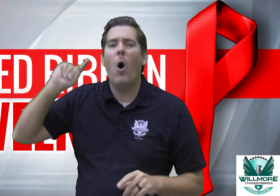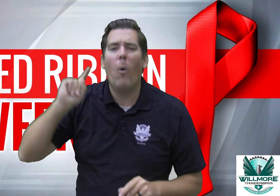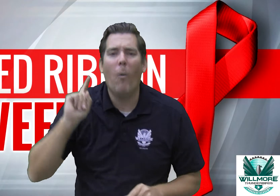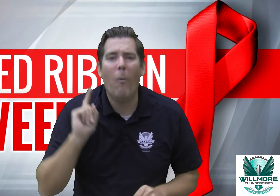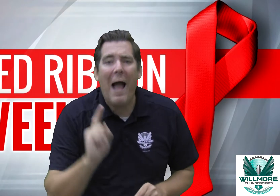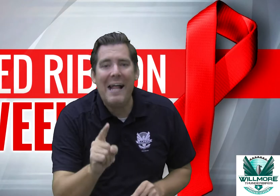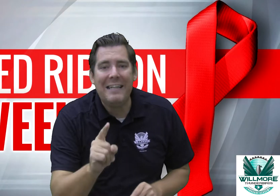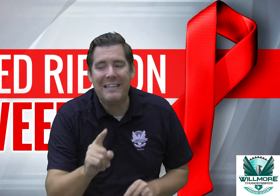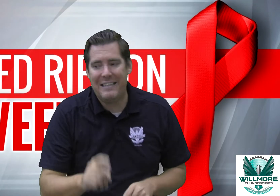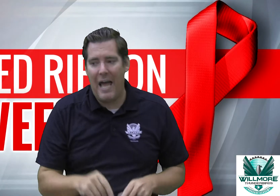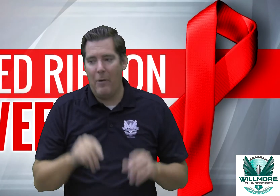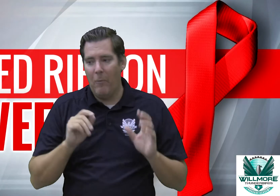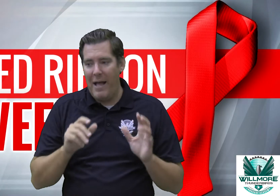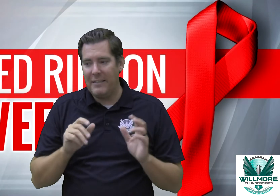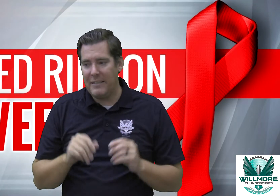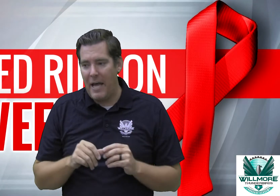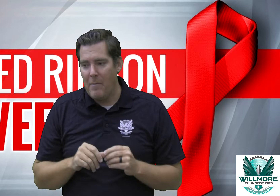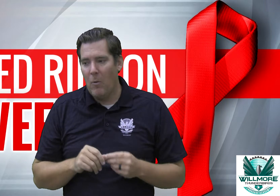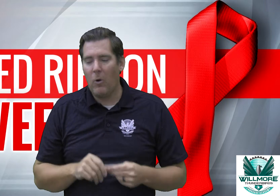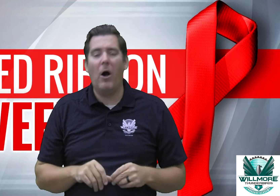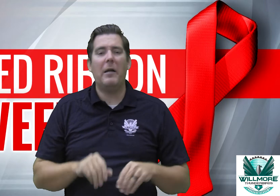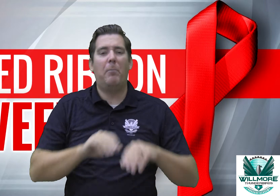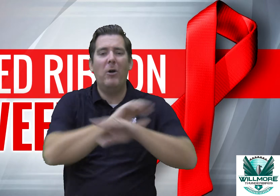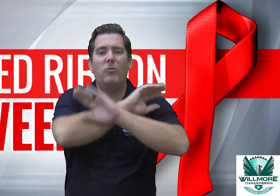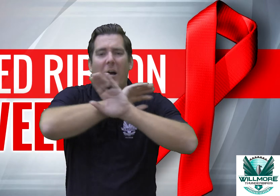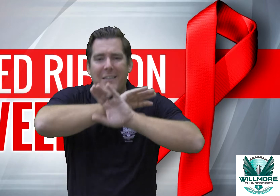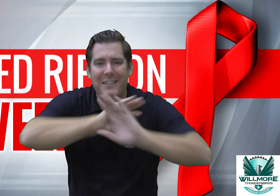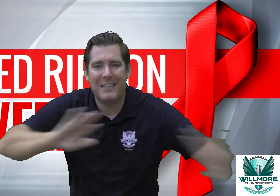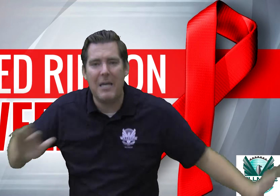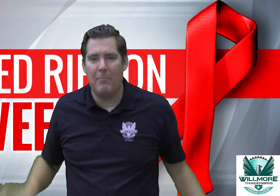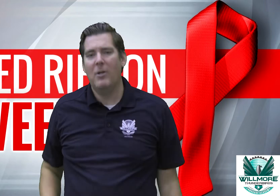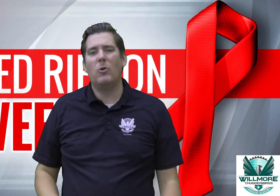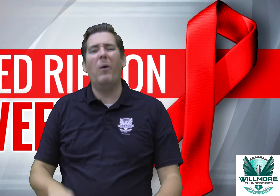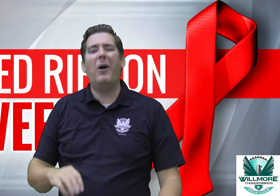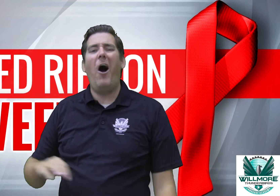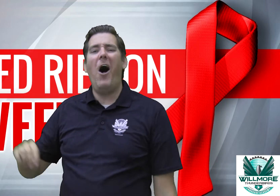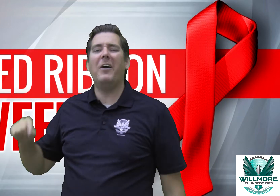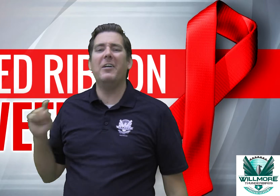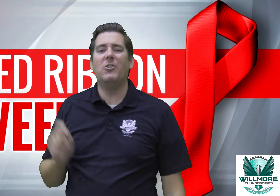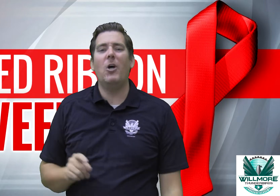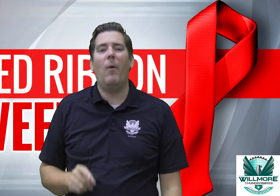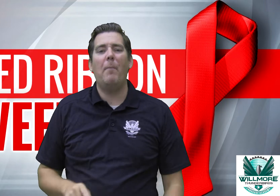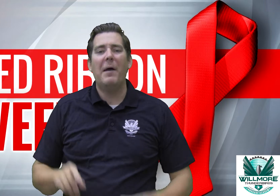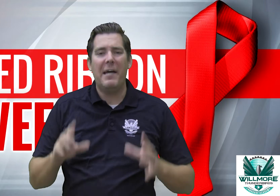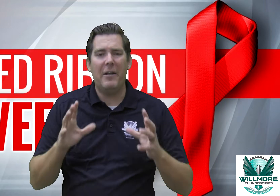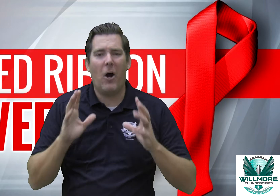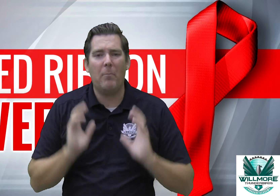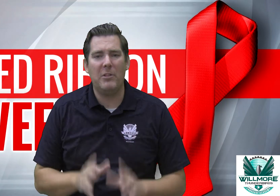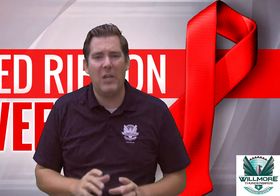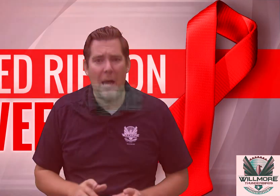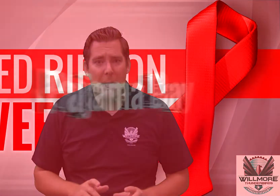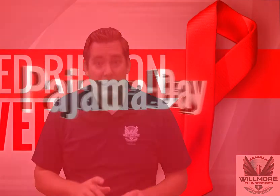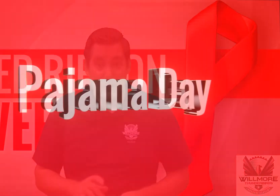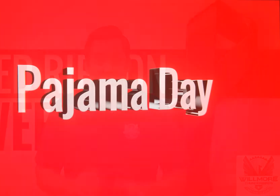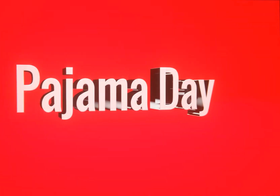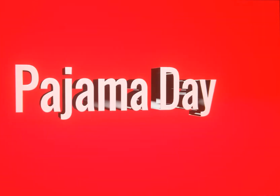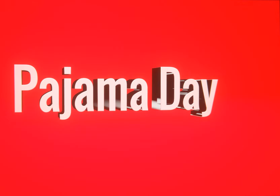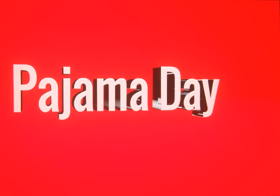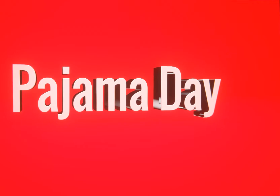Wednesday Wednesday we're going to put drugs to sleep so we're all going to show up in our pajamas yeah it's